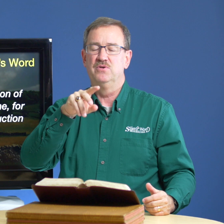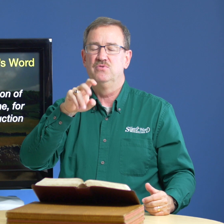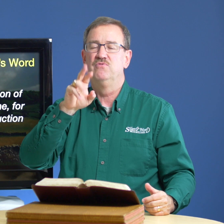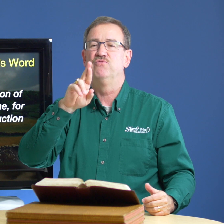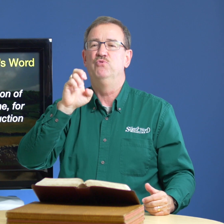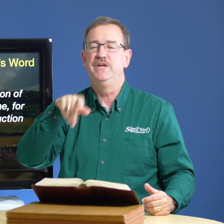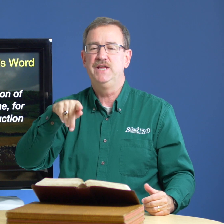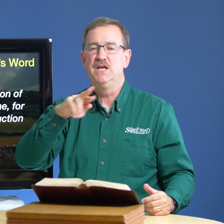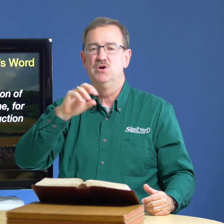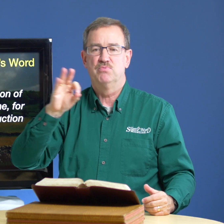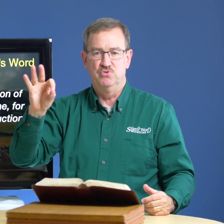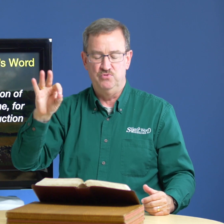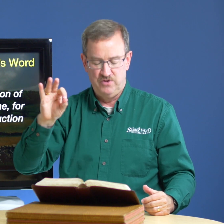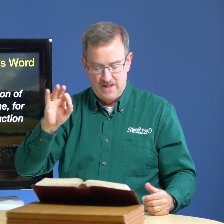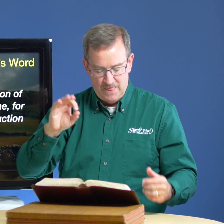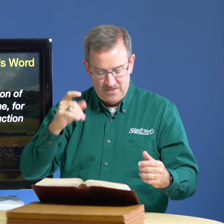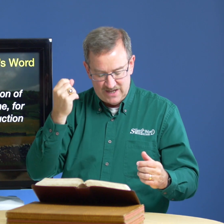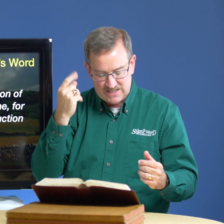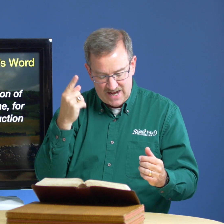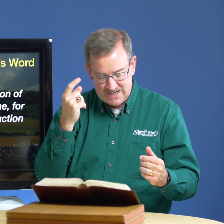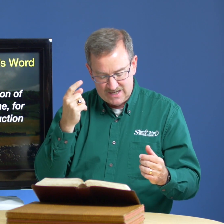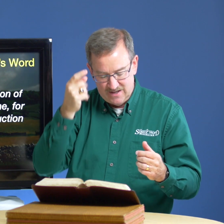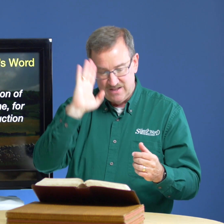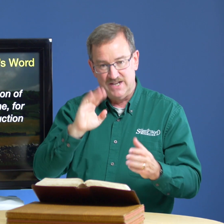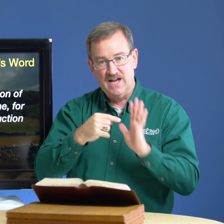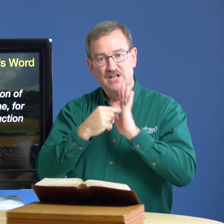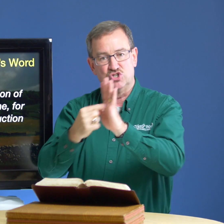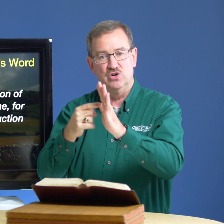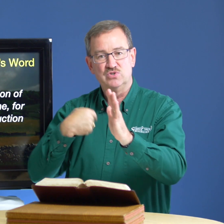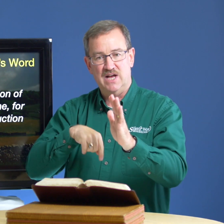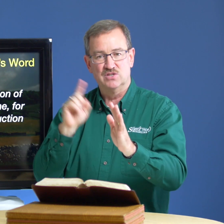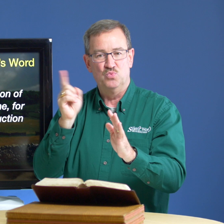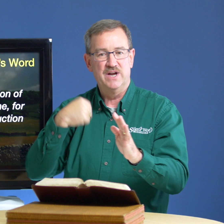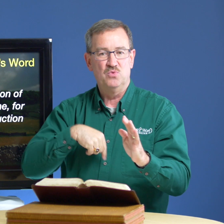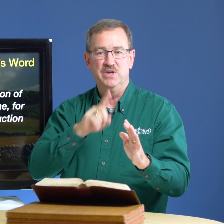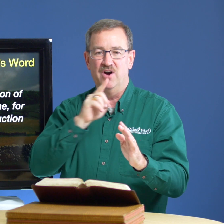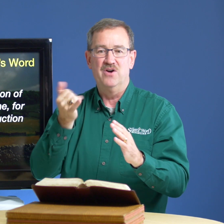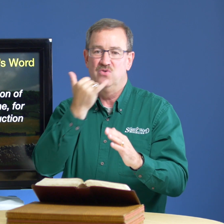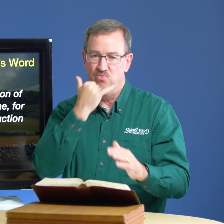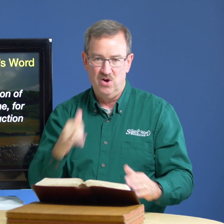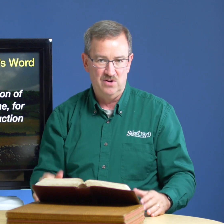reproof and that's the idea that god shows us where we are wrong